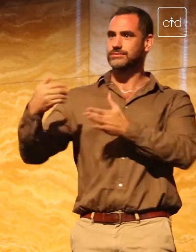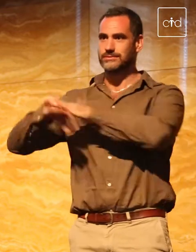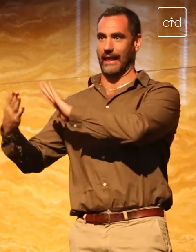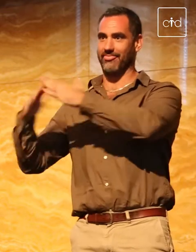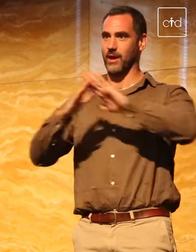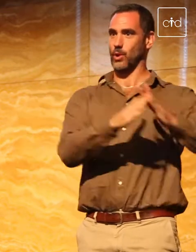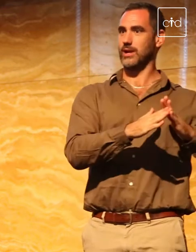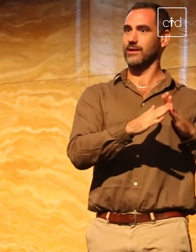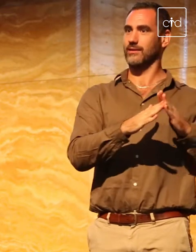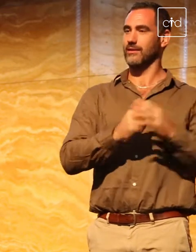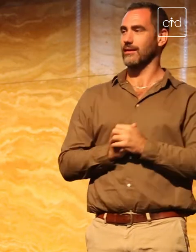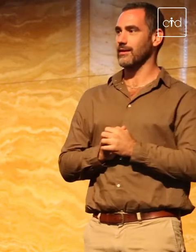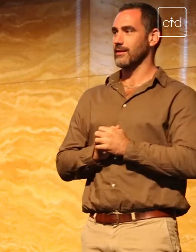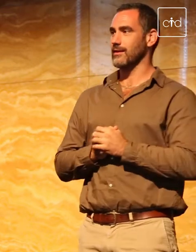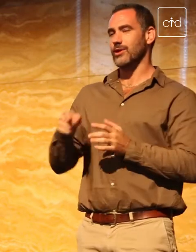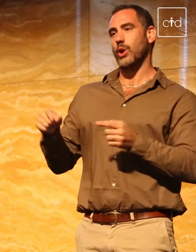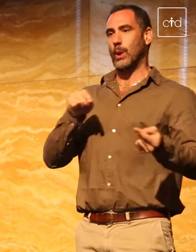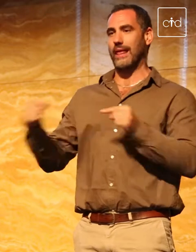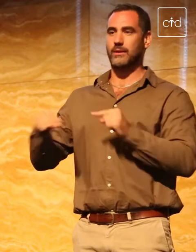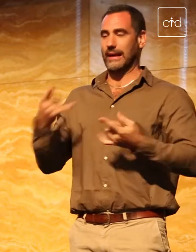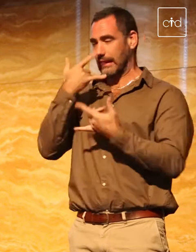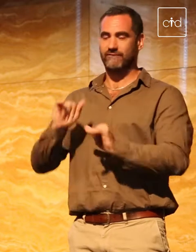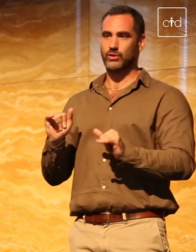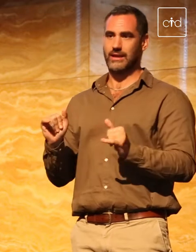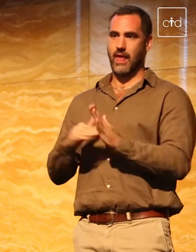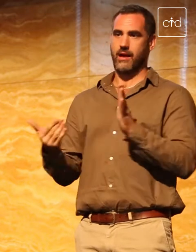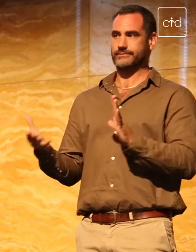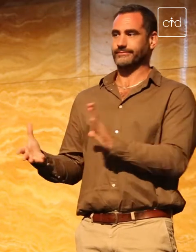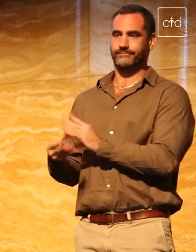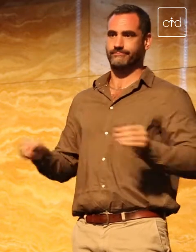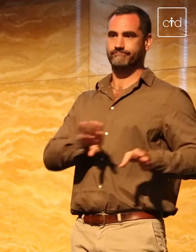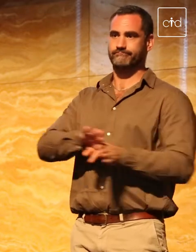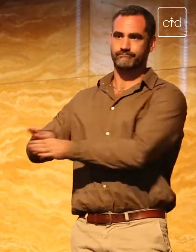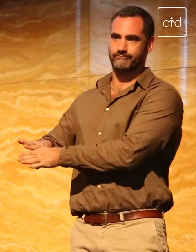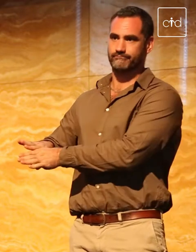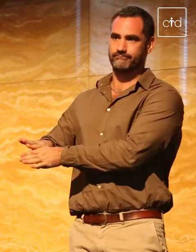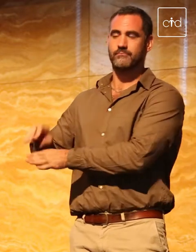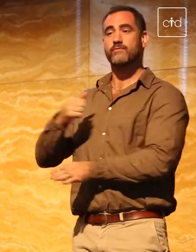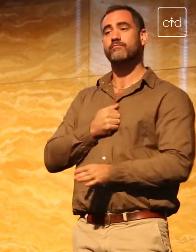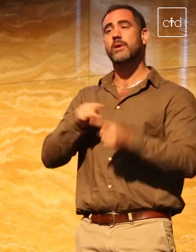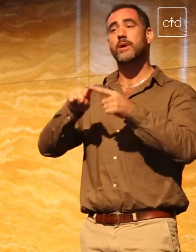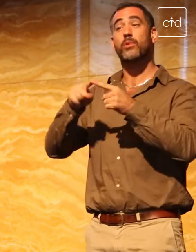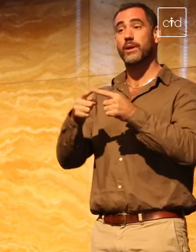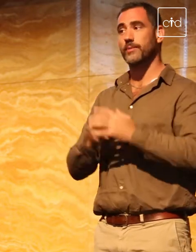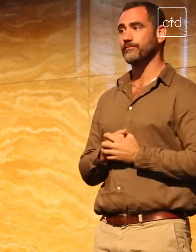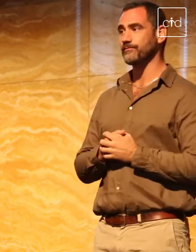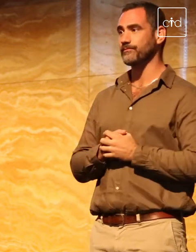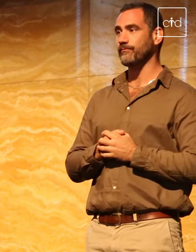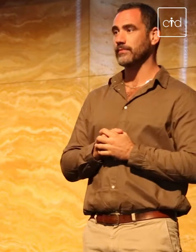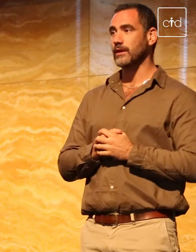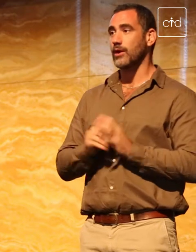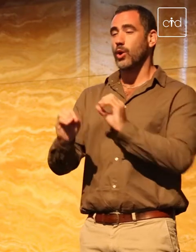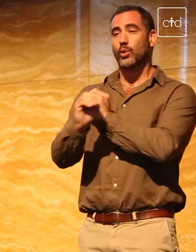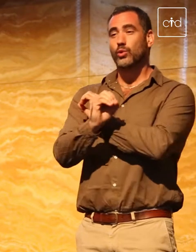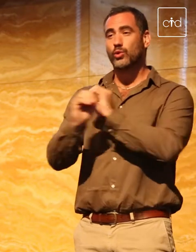That's a debate that's long gone. But the point they were making was that nobody understood, respectfully treated